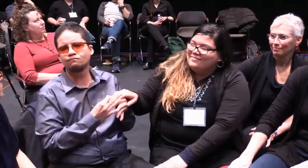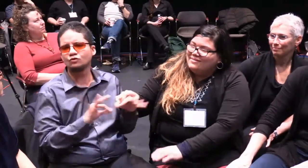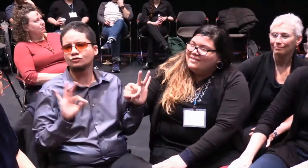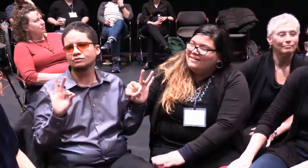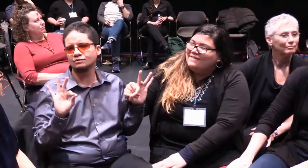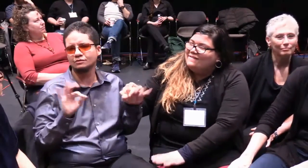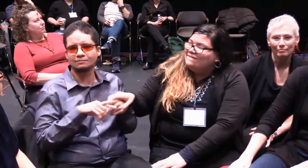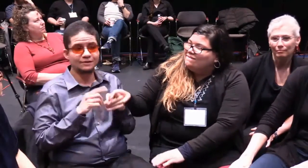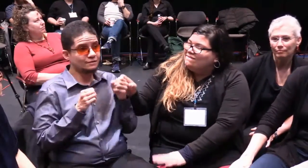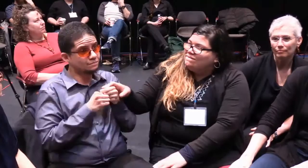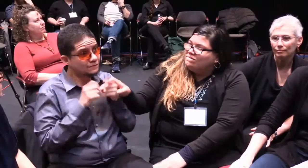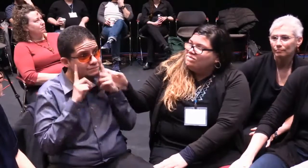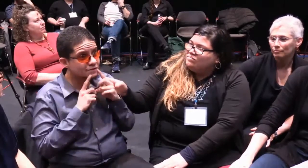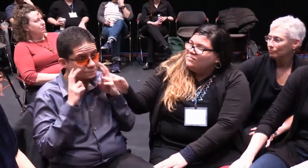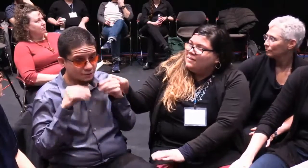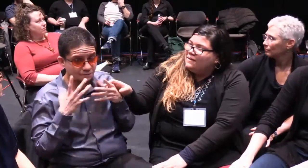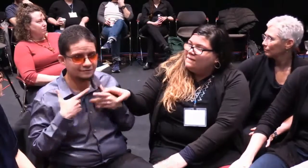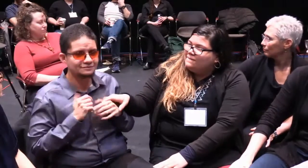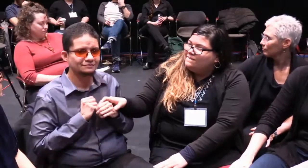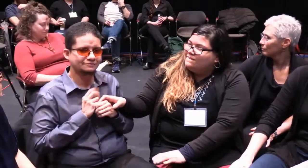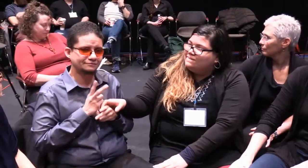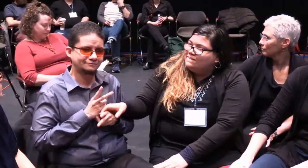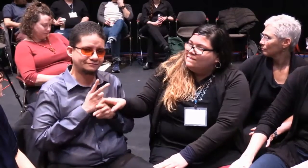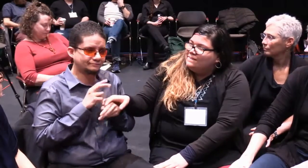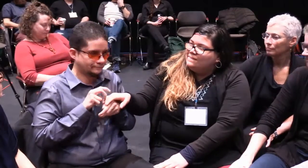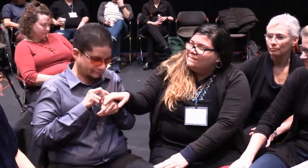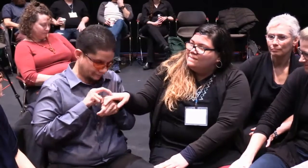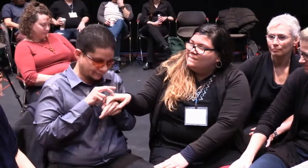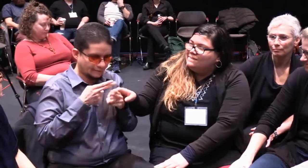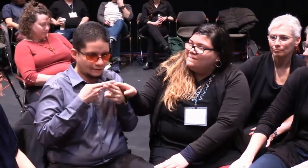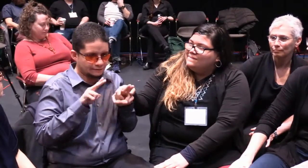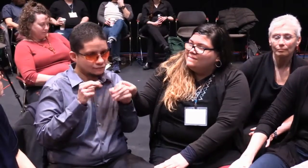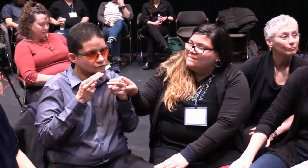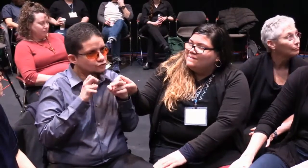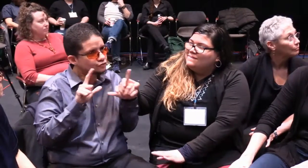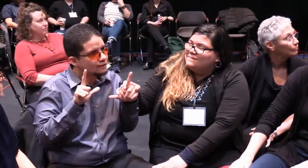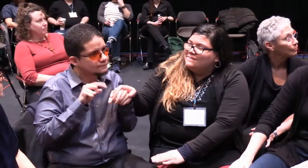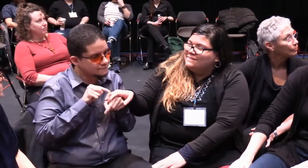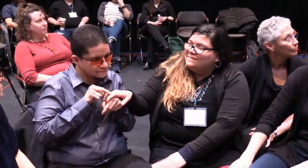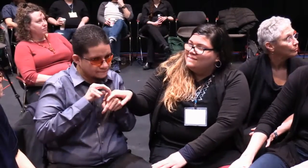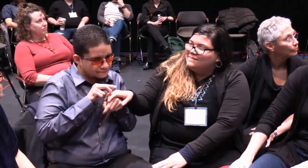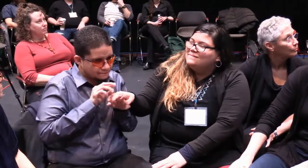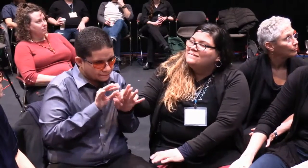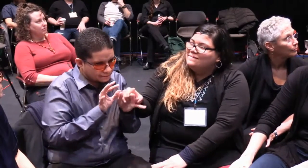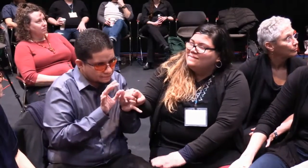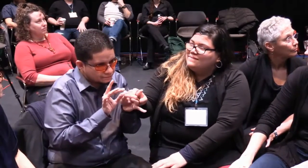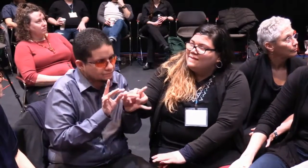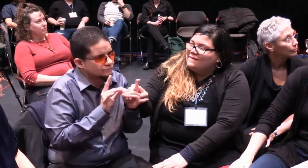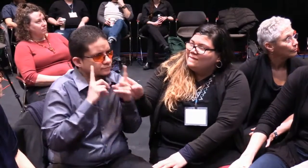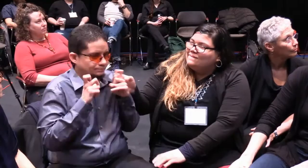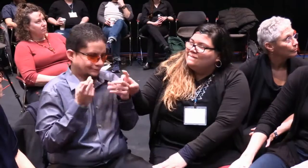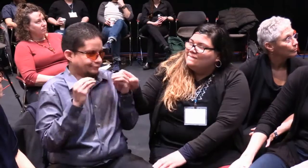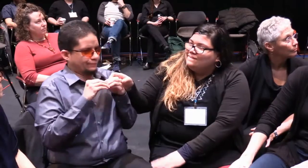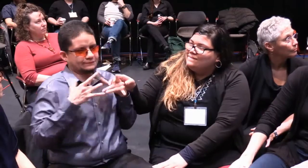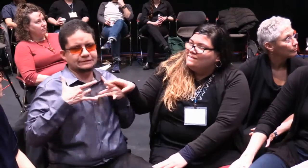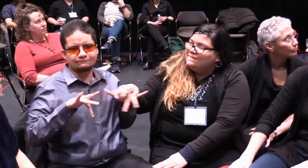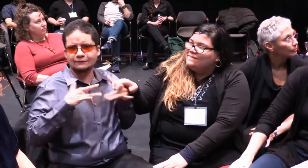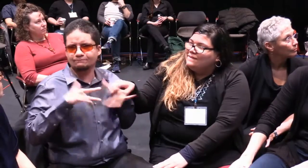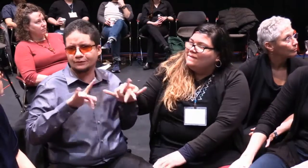deaf-blind, we're both from the same community, the Latinx community, and we have that common